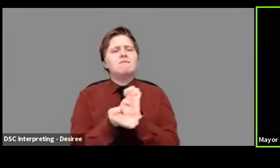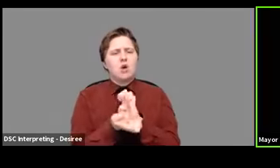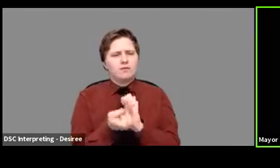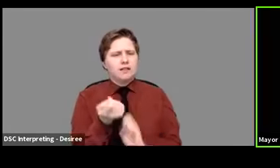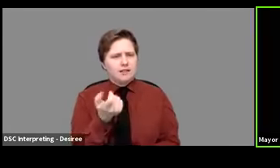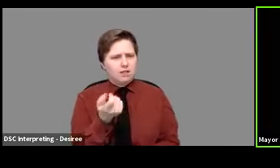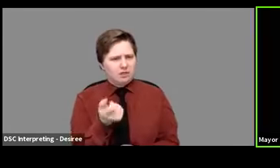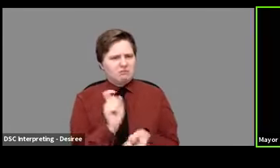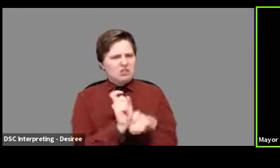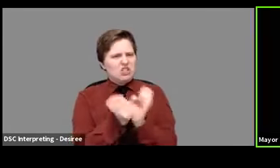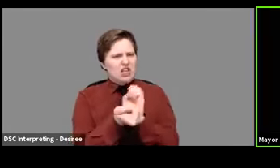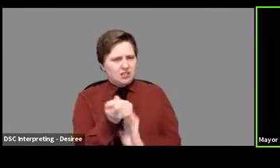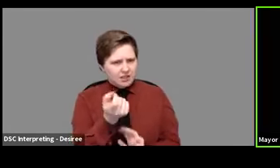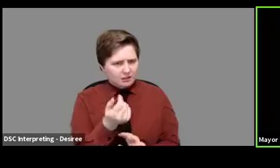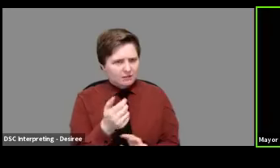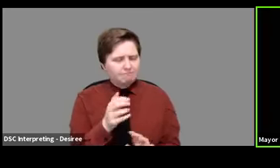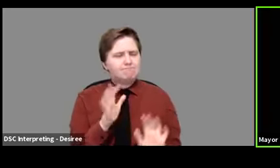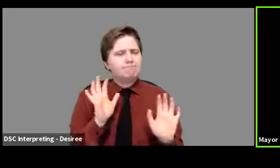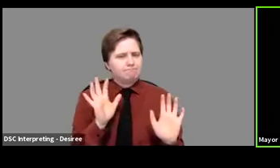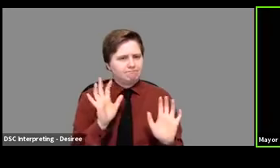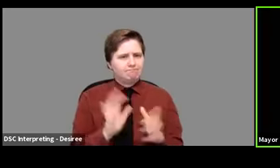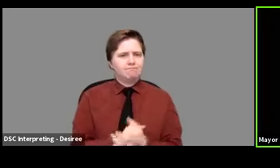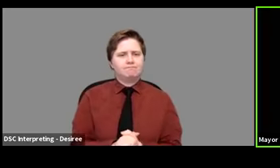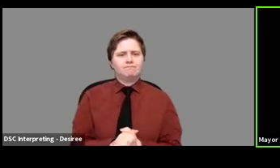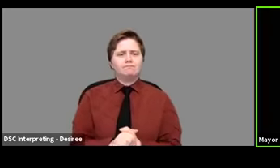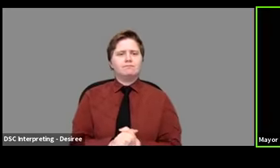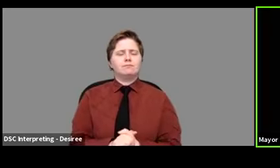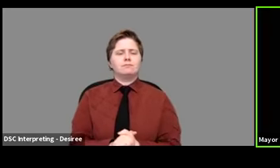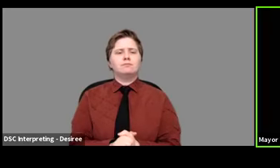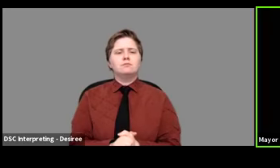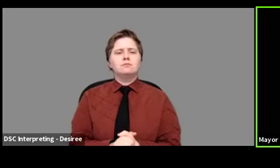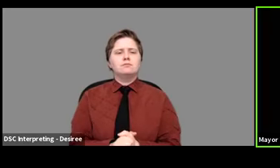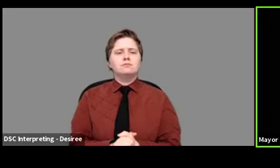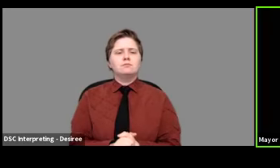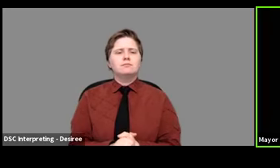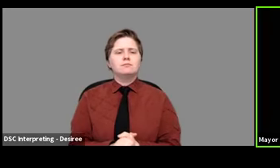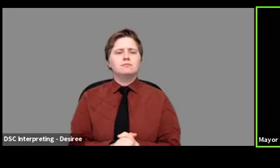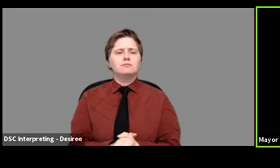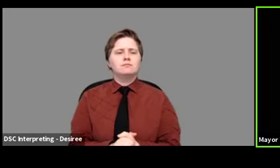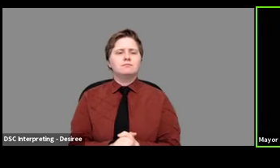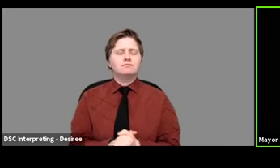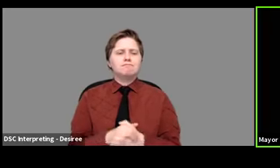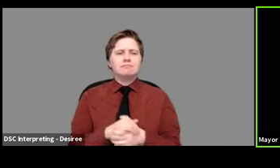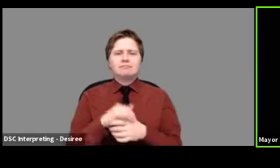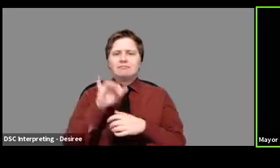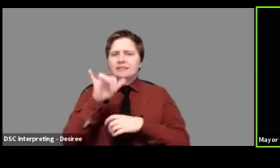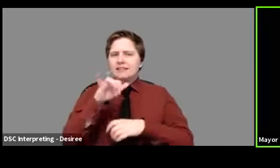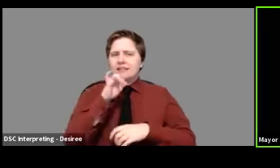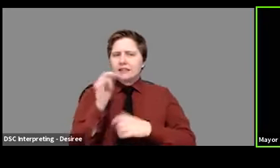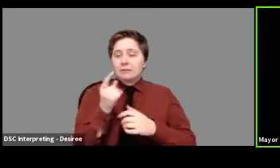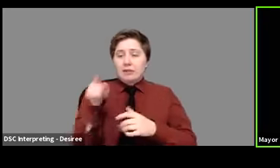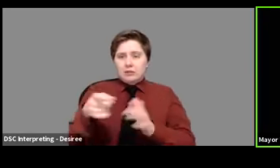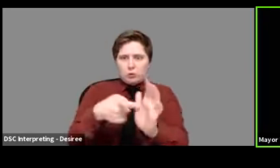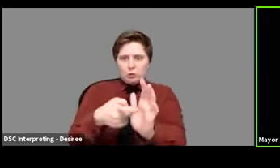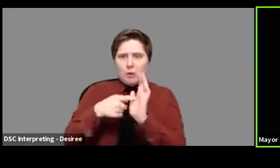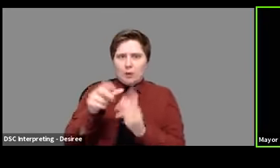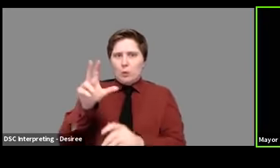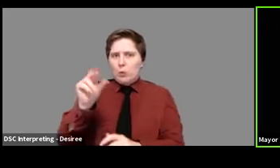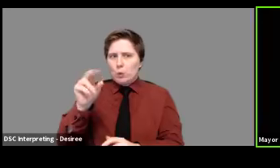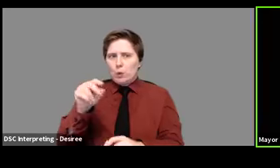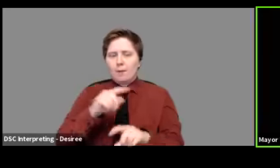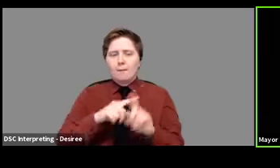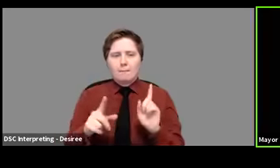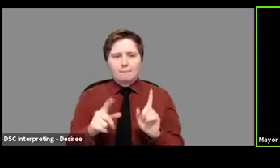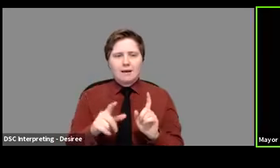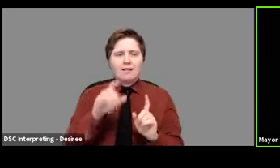uh, on that, uh, issue. And so while it's not, uh, he's not something that he is mandating, uh, it is certainly